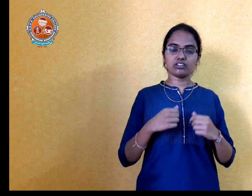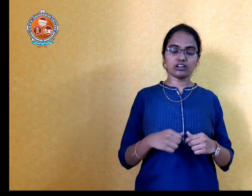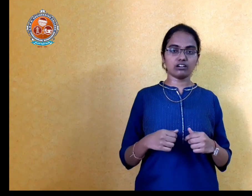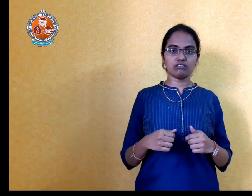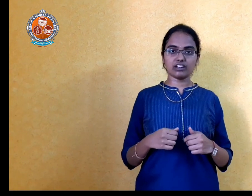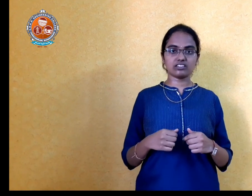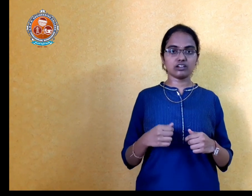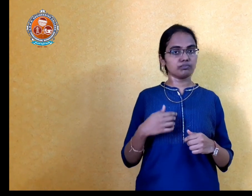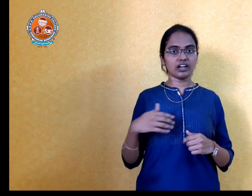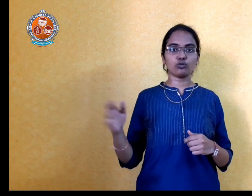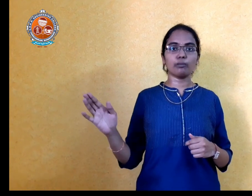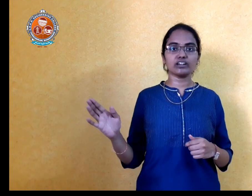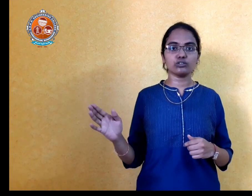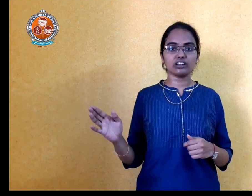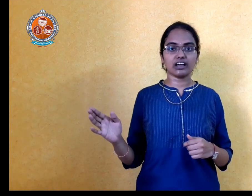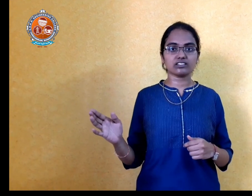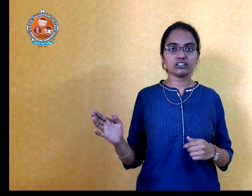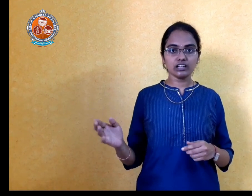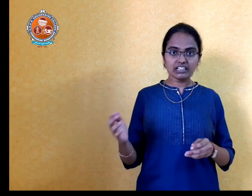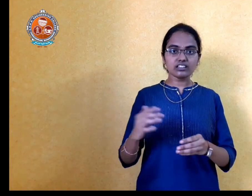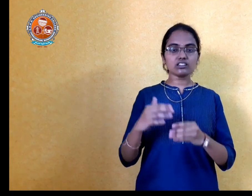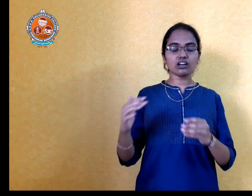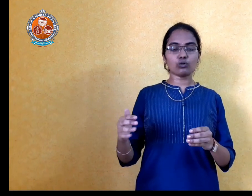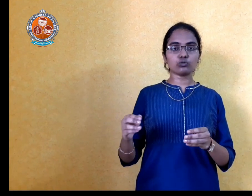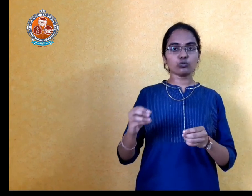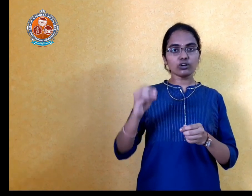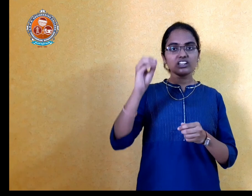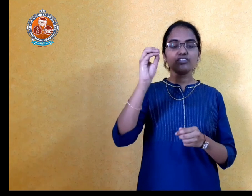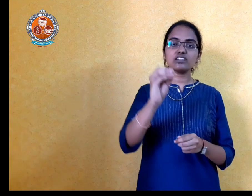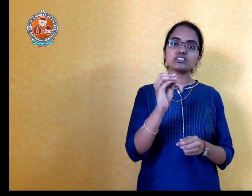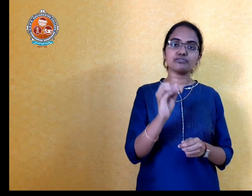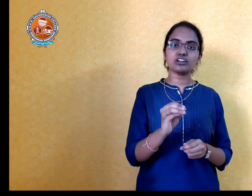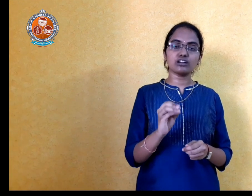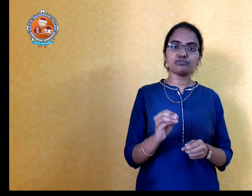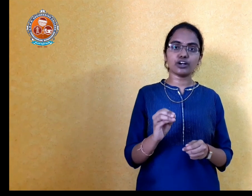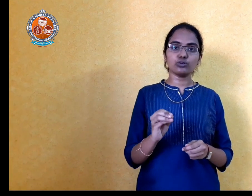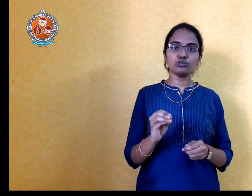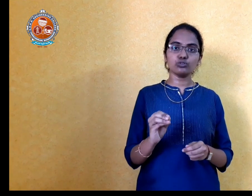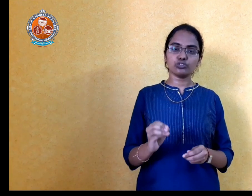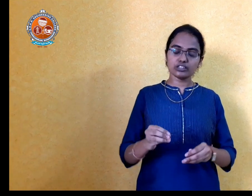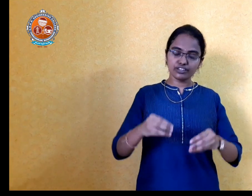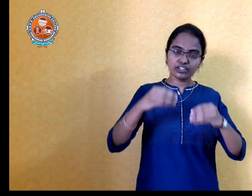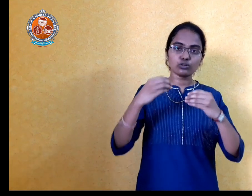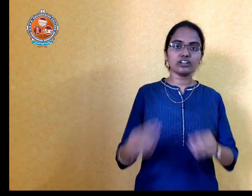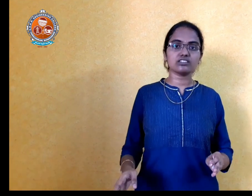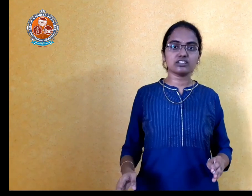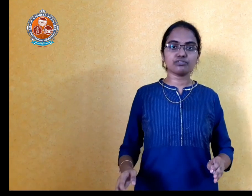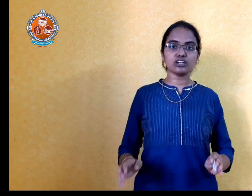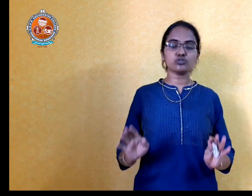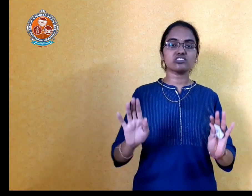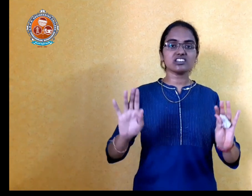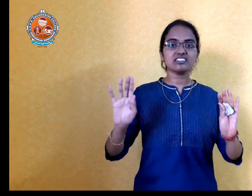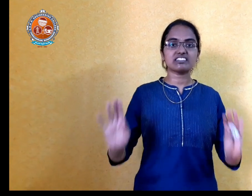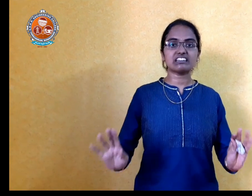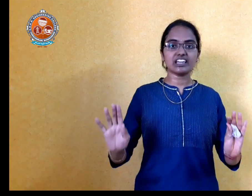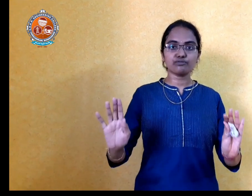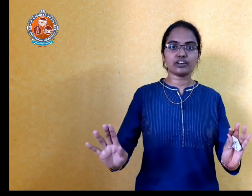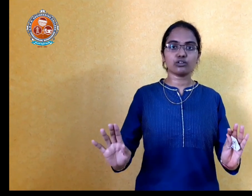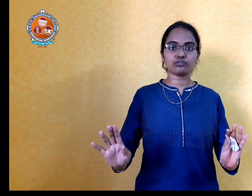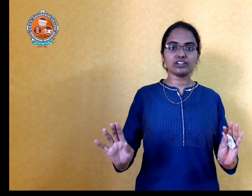dress up and go back to the class. This is how. Whatever is difficult for you, even though it is difficult, you just sit in front of it